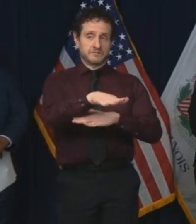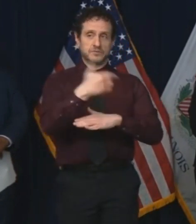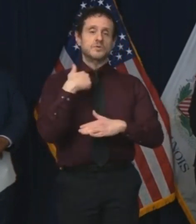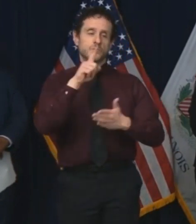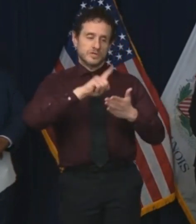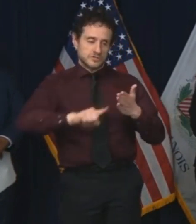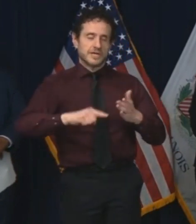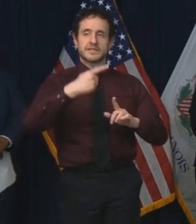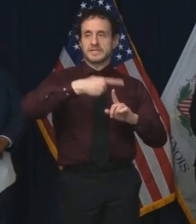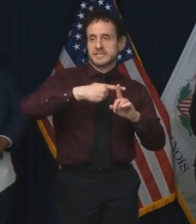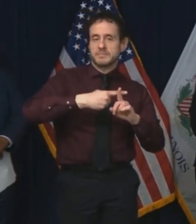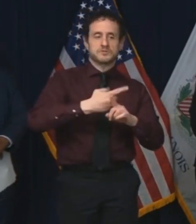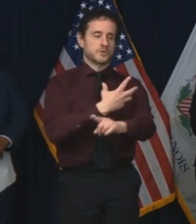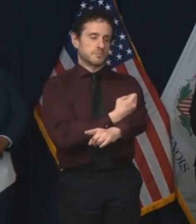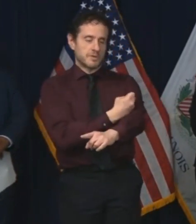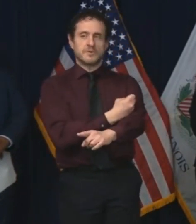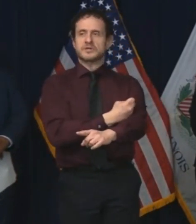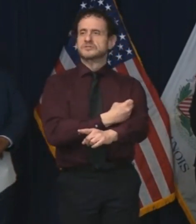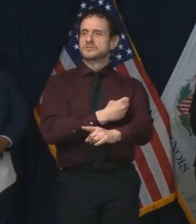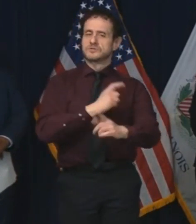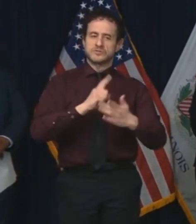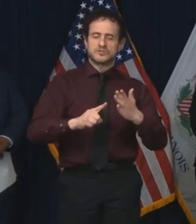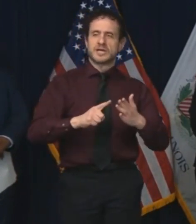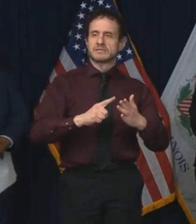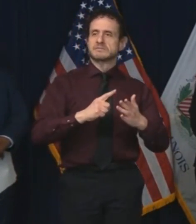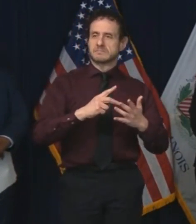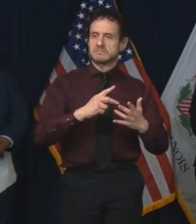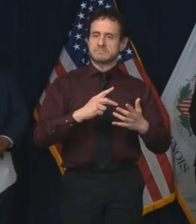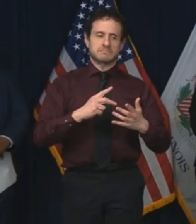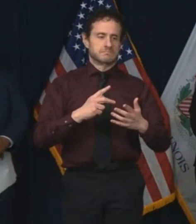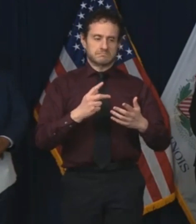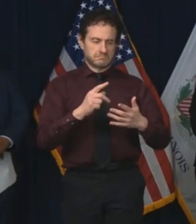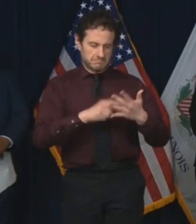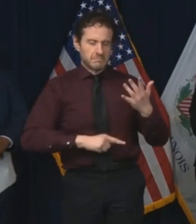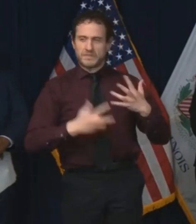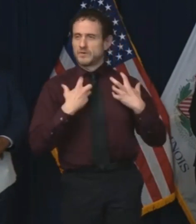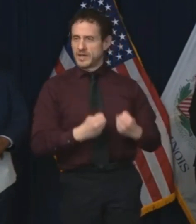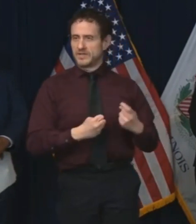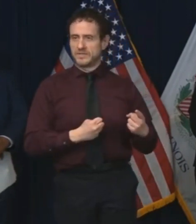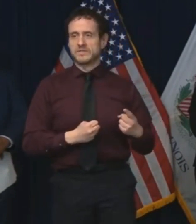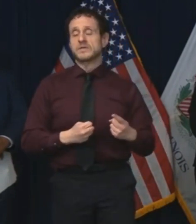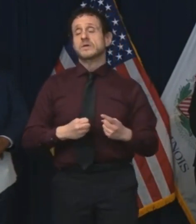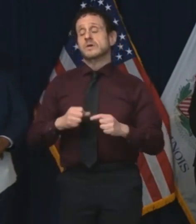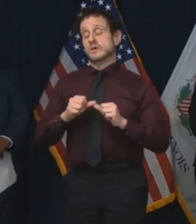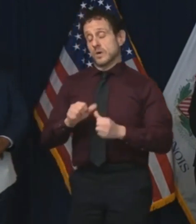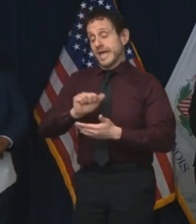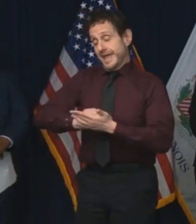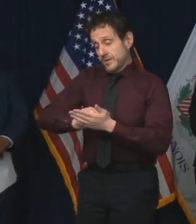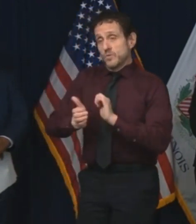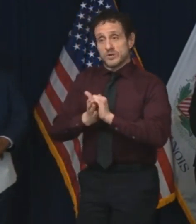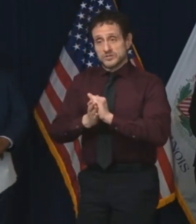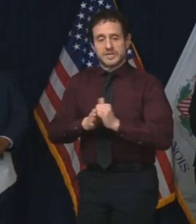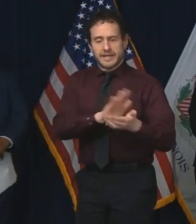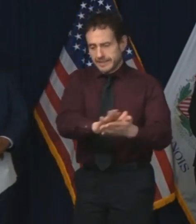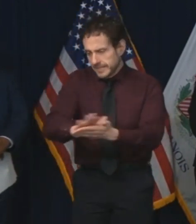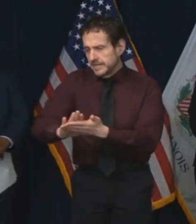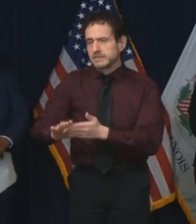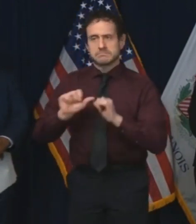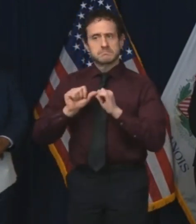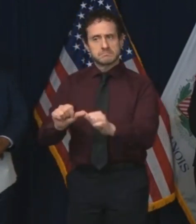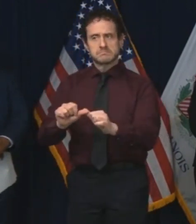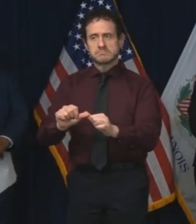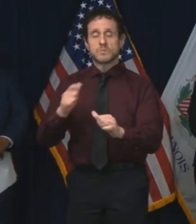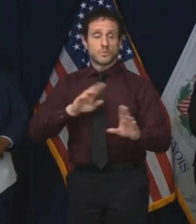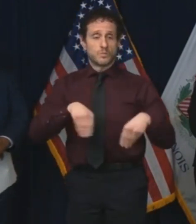afternoon shifts. Continual training of staff regarding sanitation and handwashing has been ongoing. We've